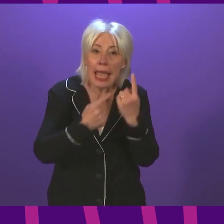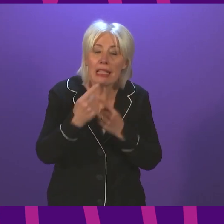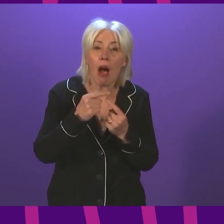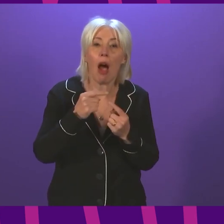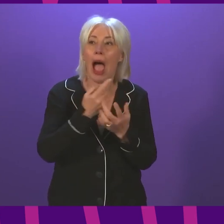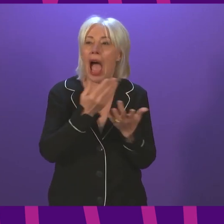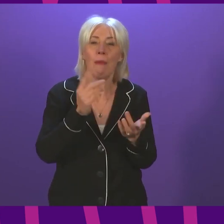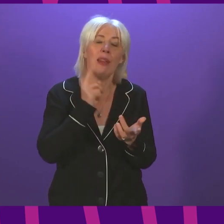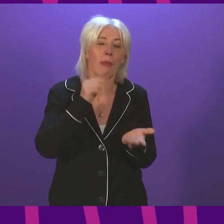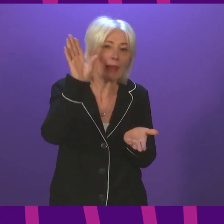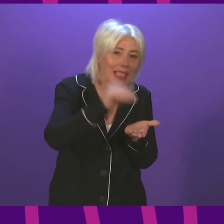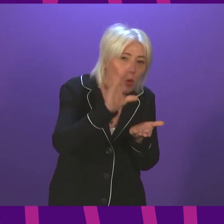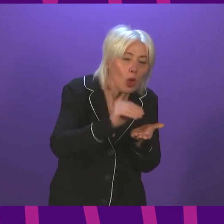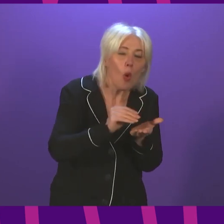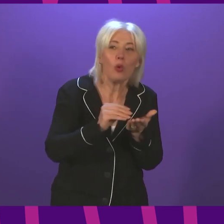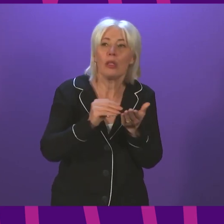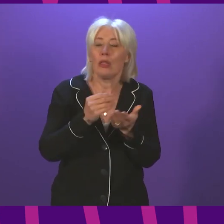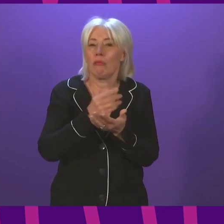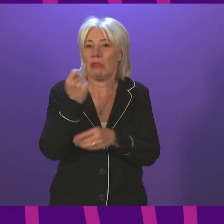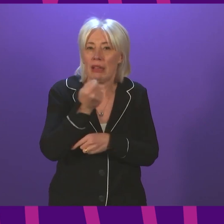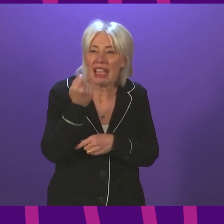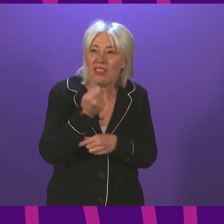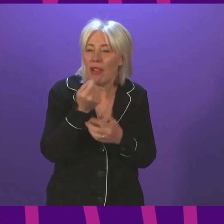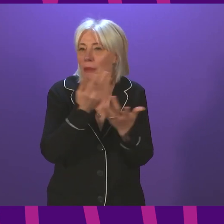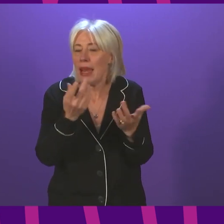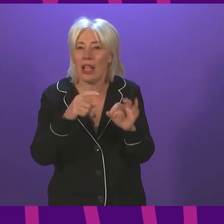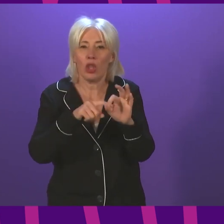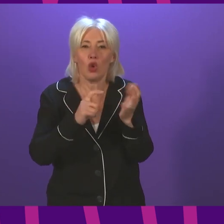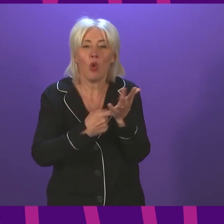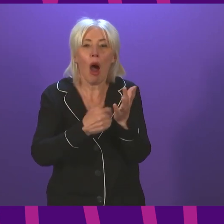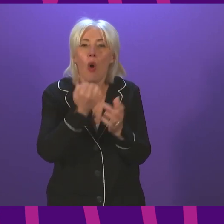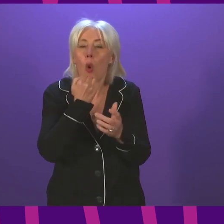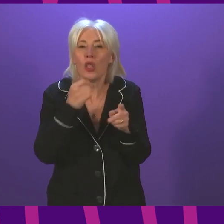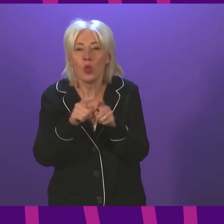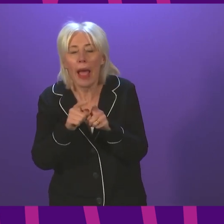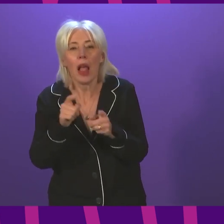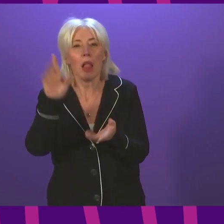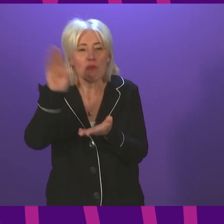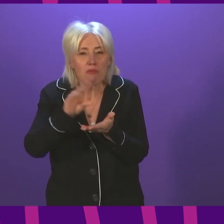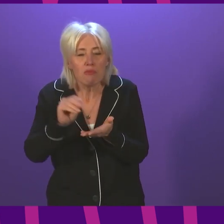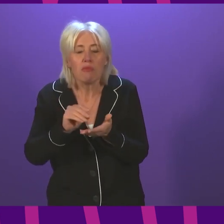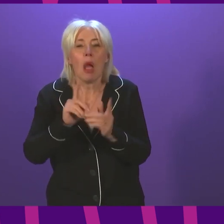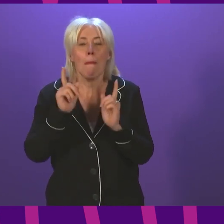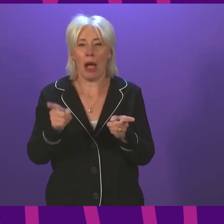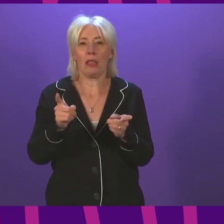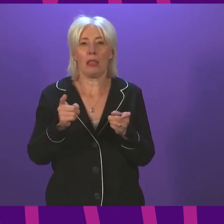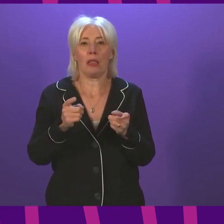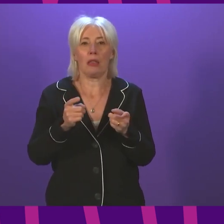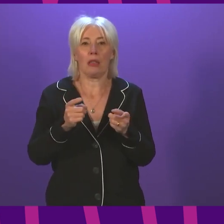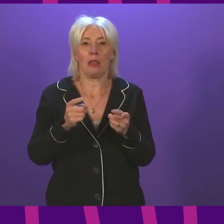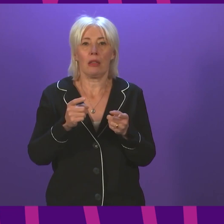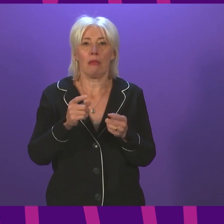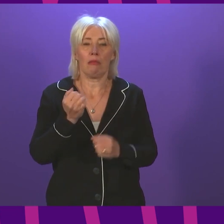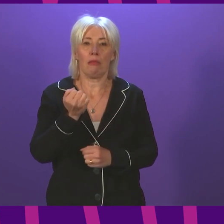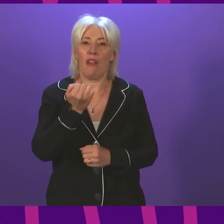downloads, those successfully downloading the QR codes. but I can say in terms of the position this is a